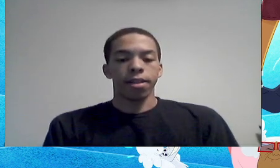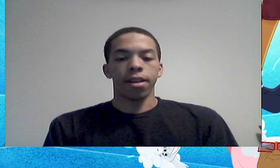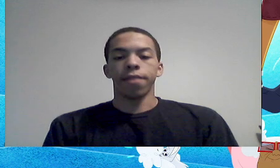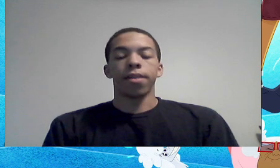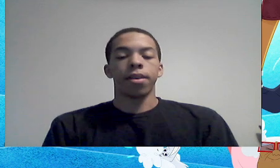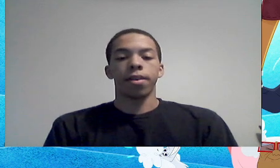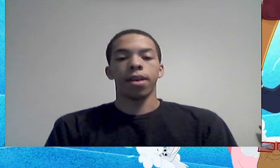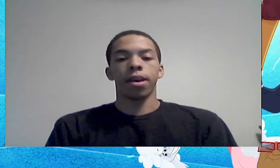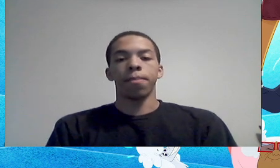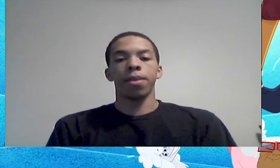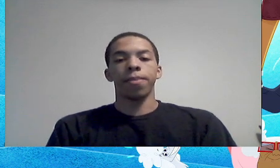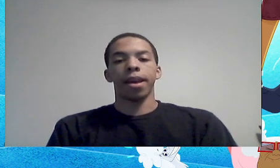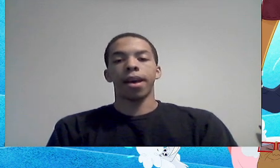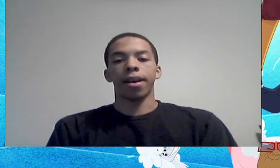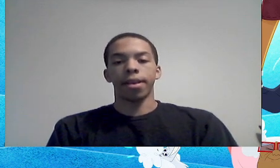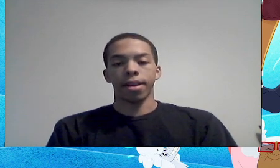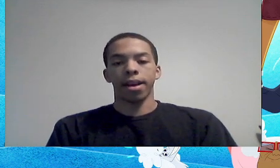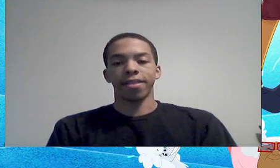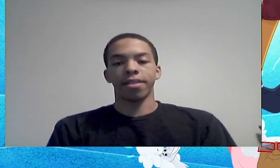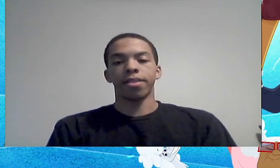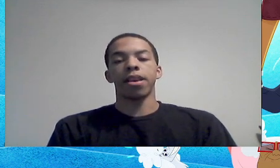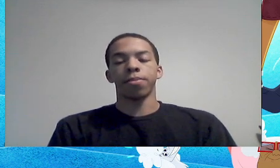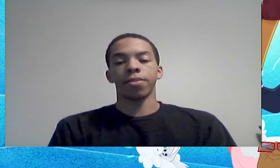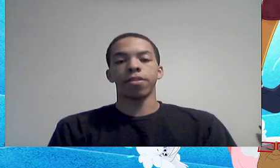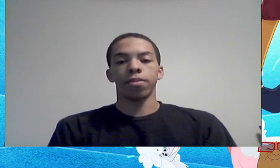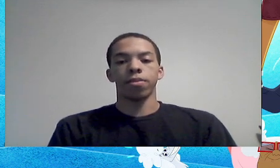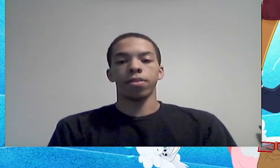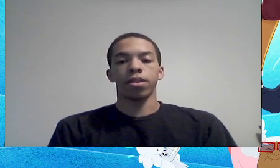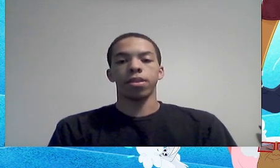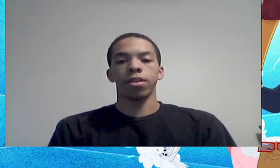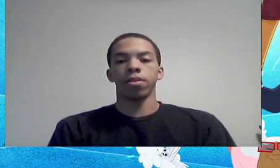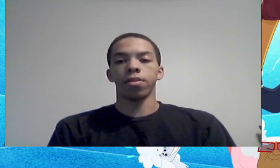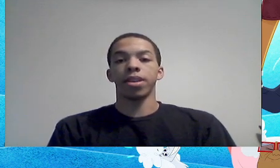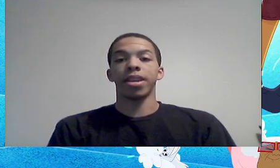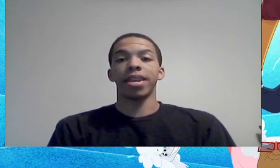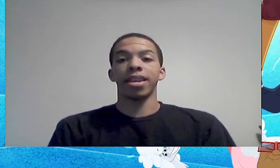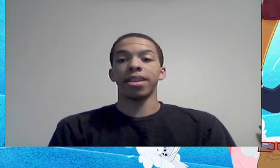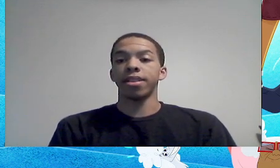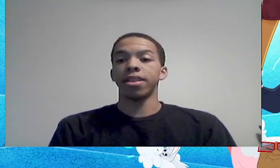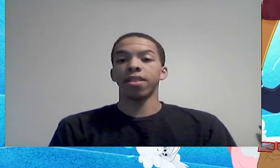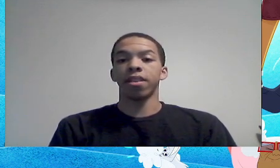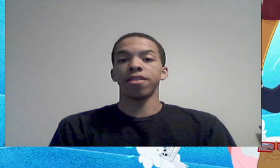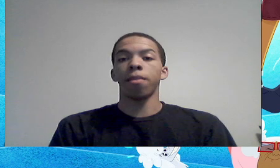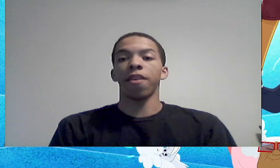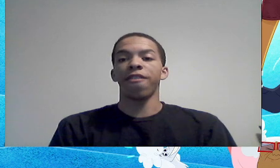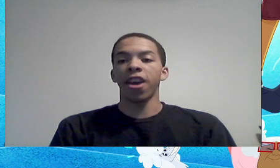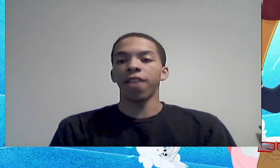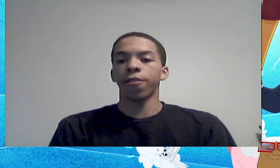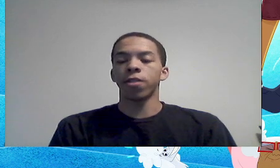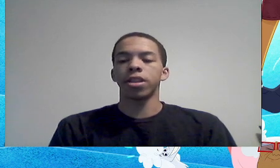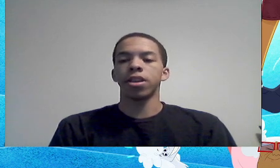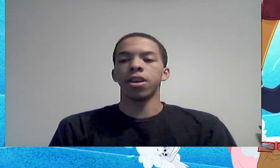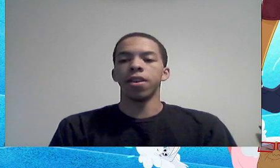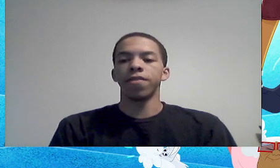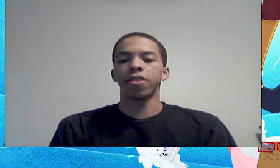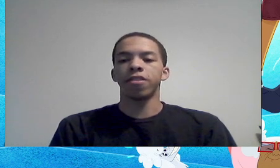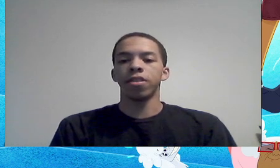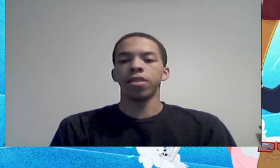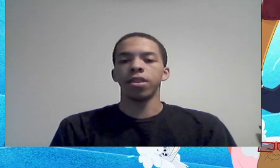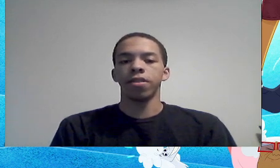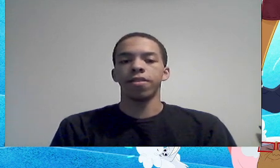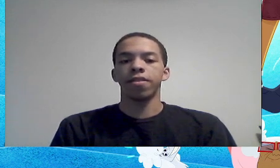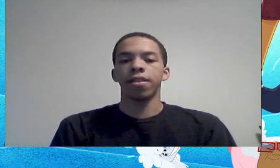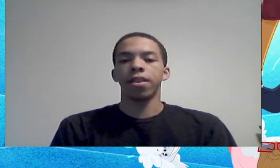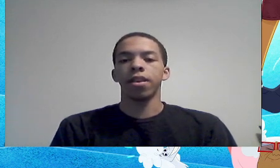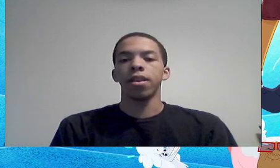I love, uh, BB, uh, as an episode, and it's honestly my favorite of the